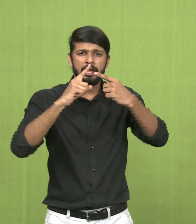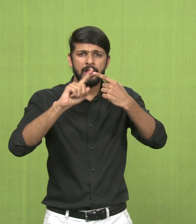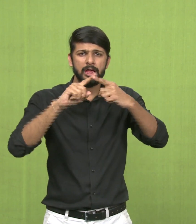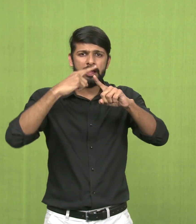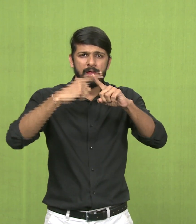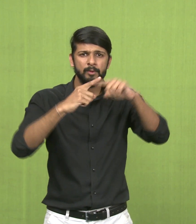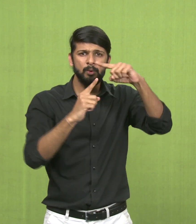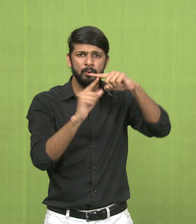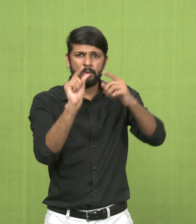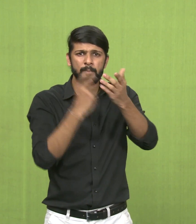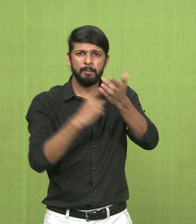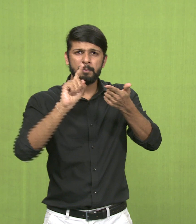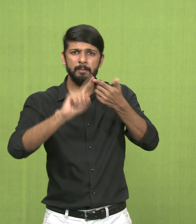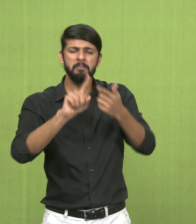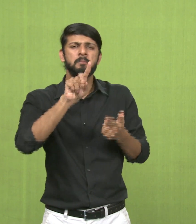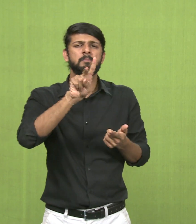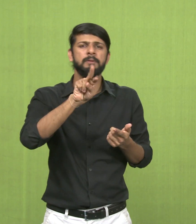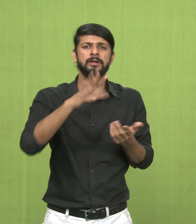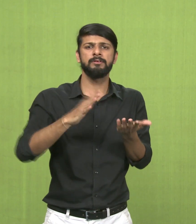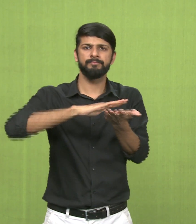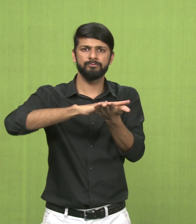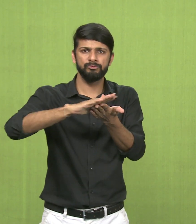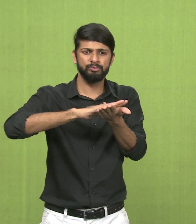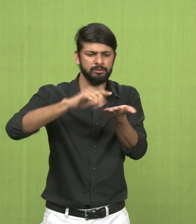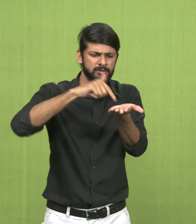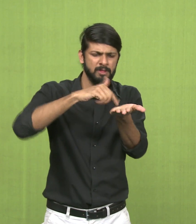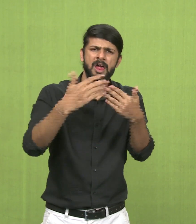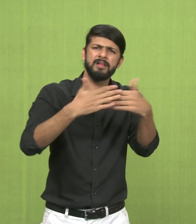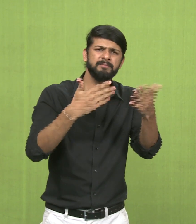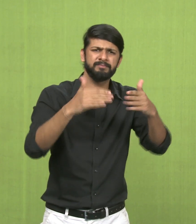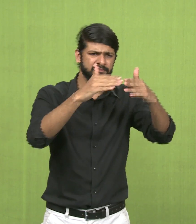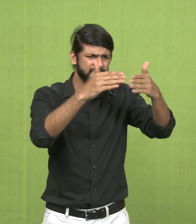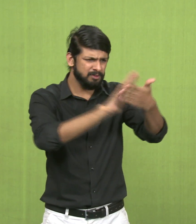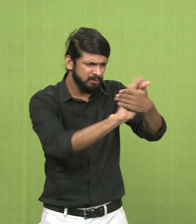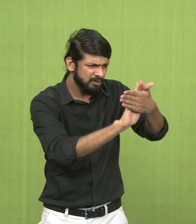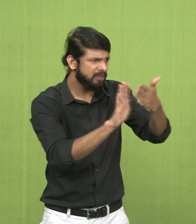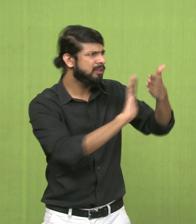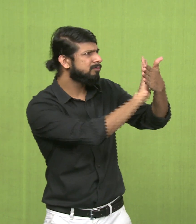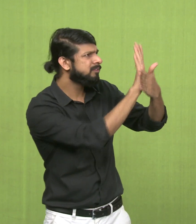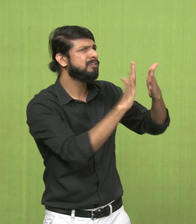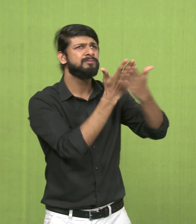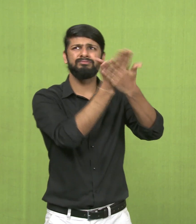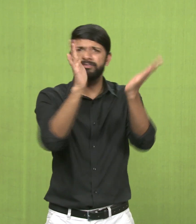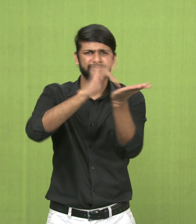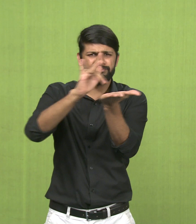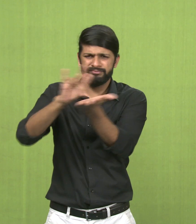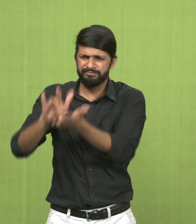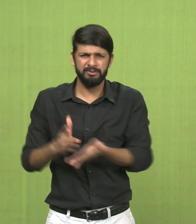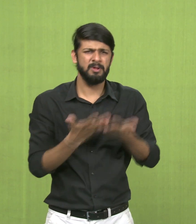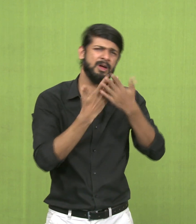And then we have texture. Texture is the surface quality of various kind